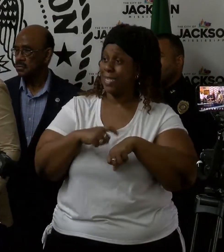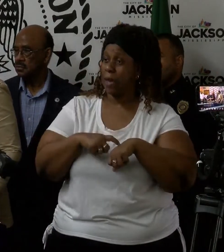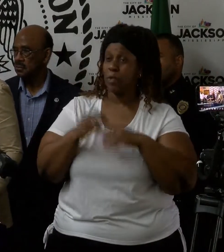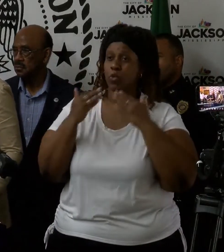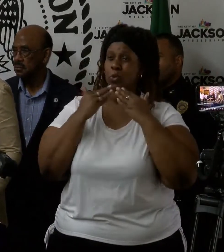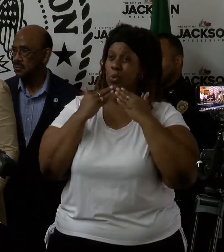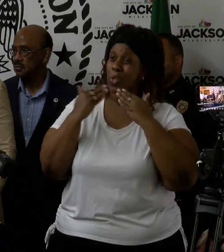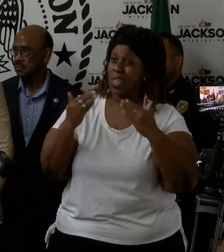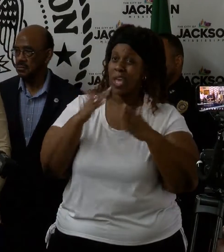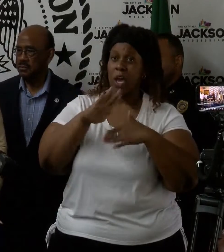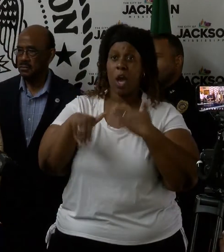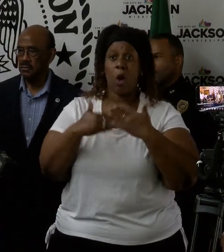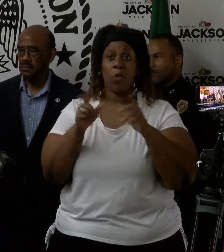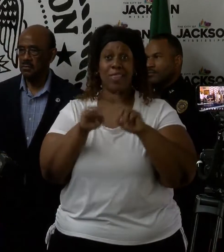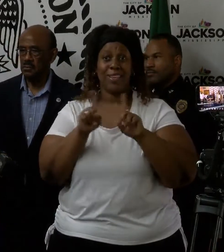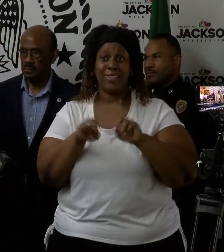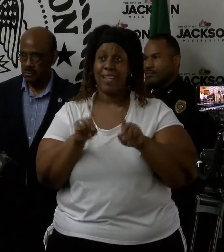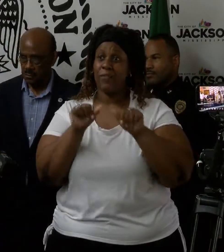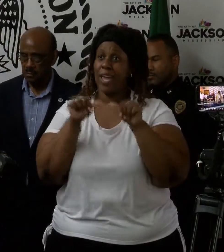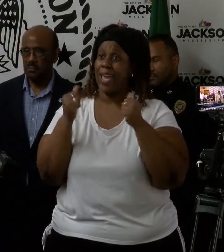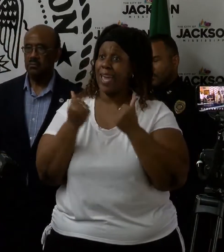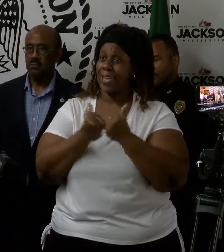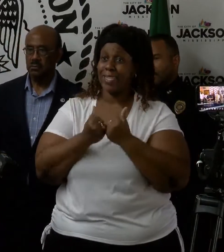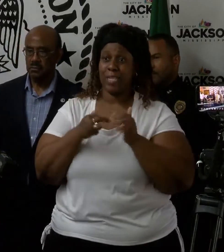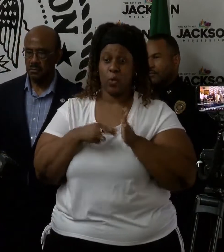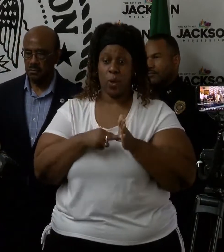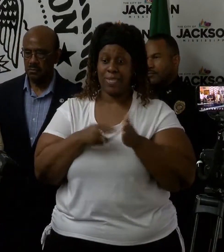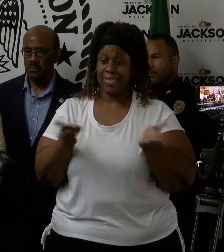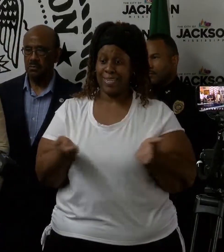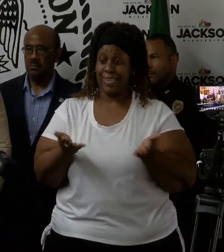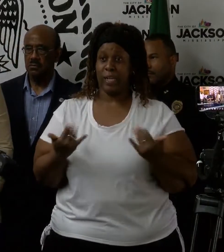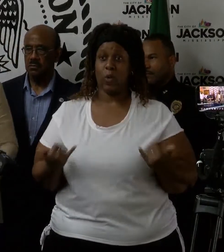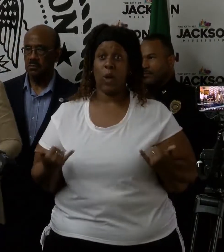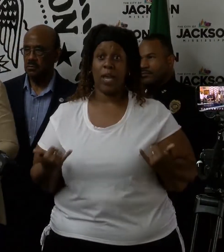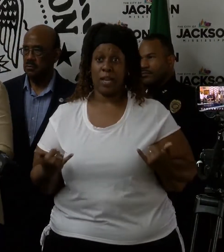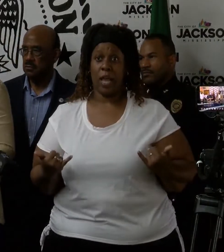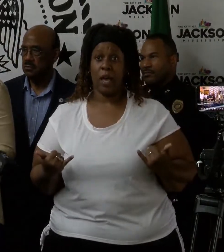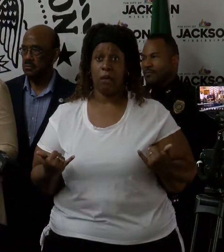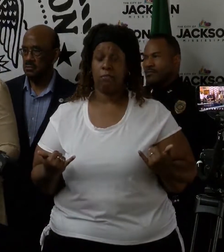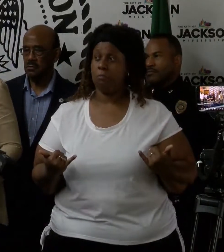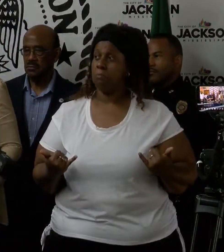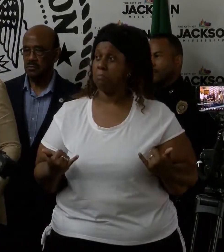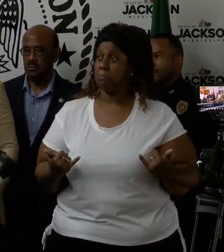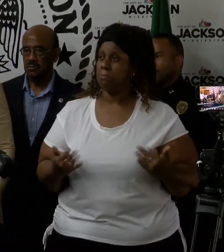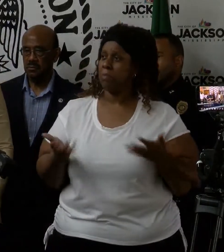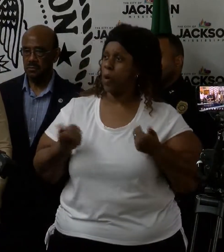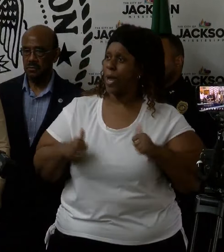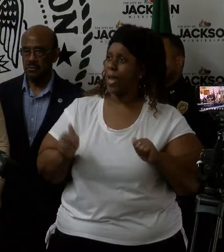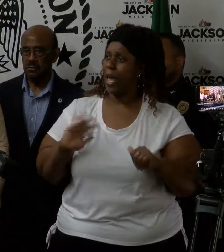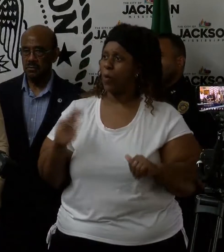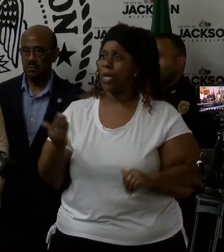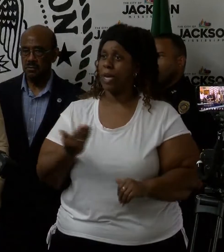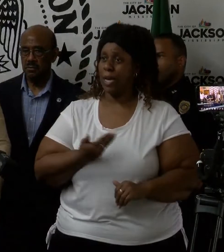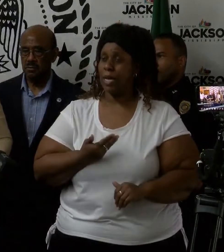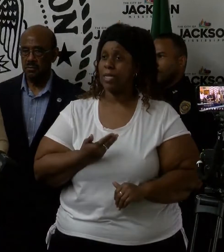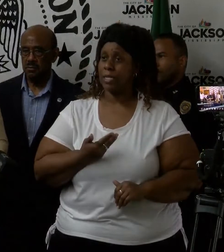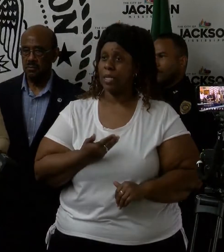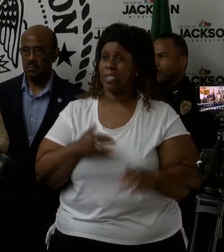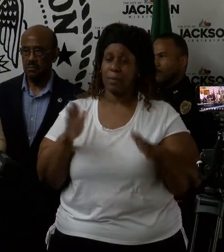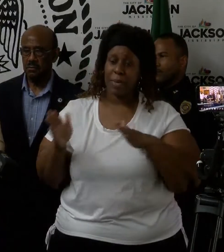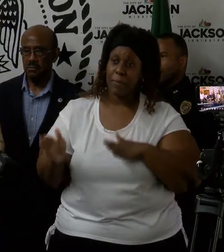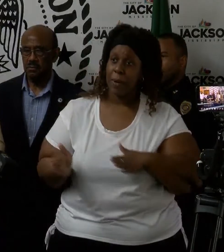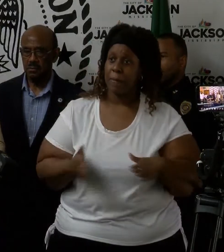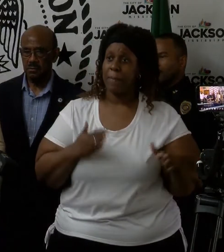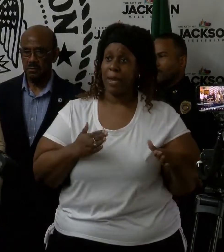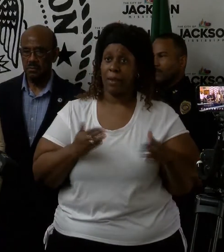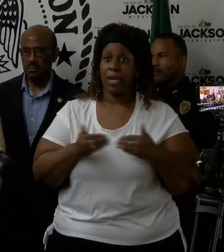thank all of the agencies represented here at this moment that are allowing us to be prepared